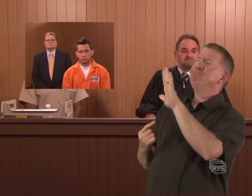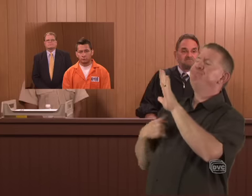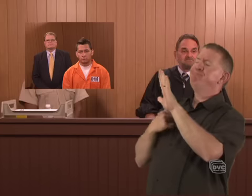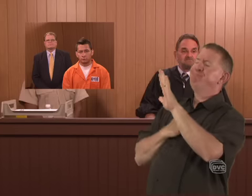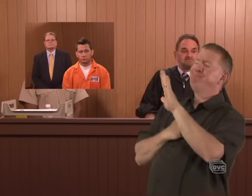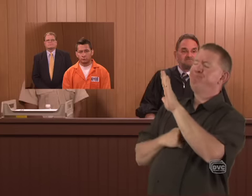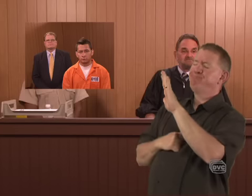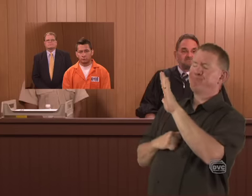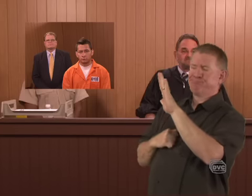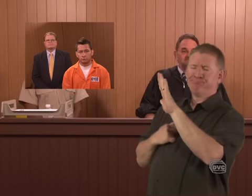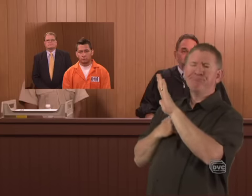and I'm sorry.